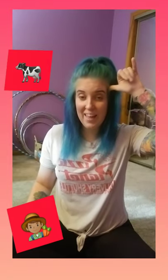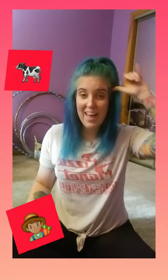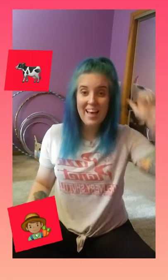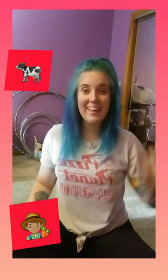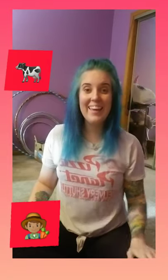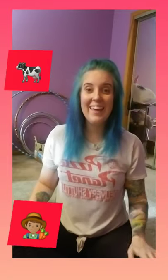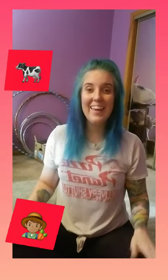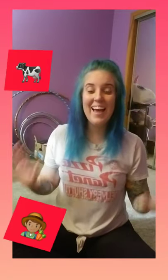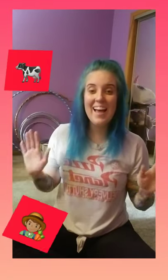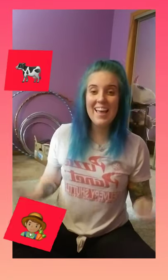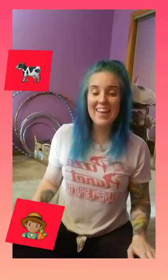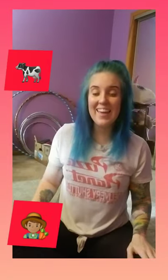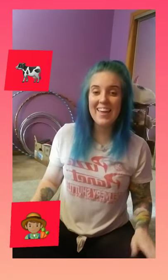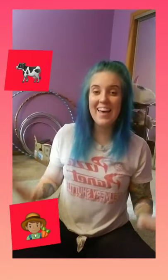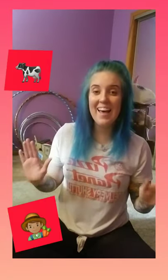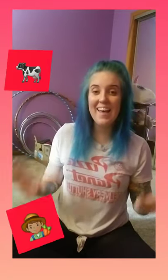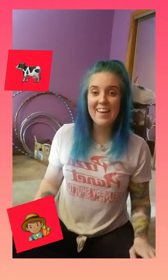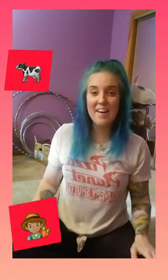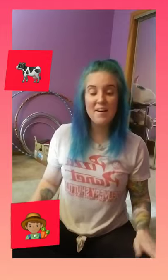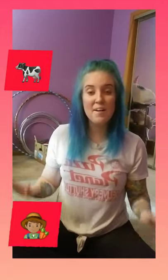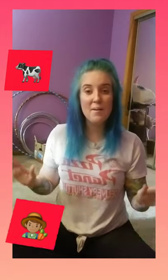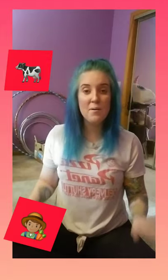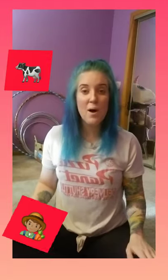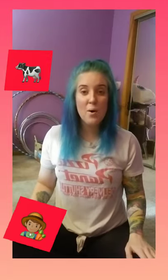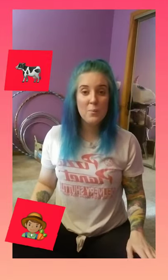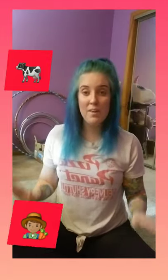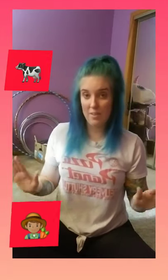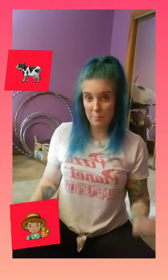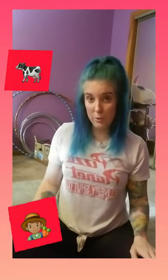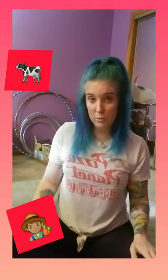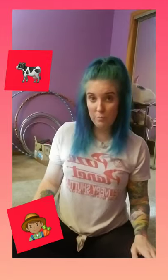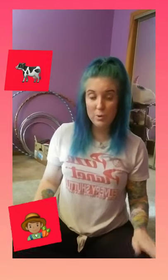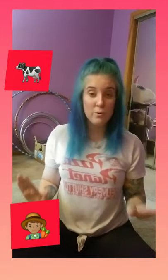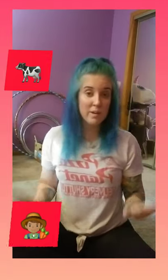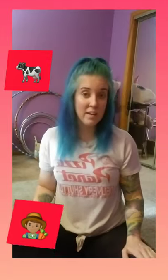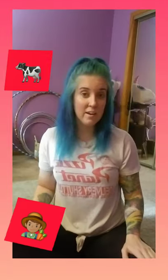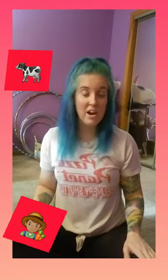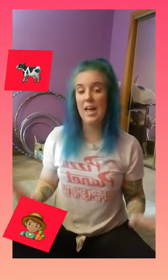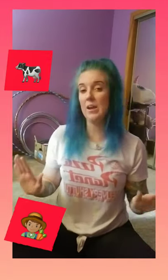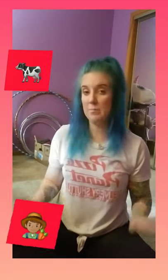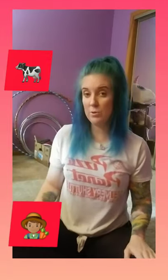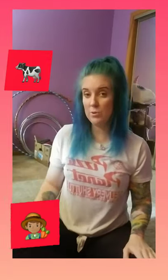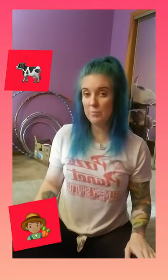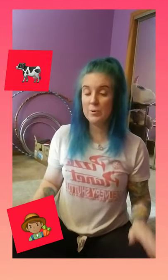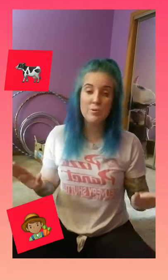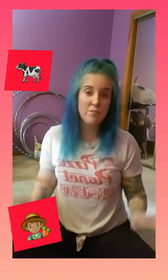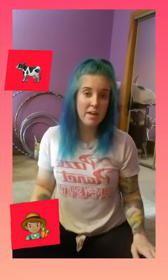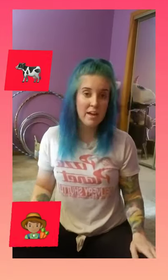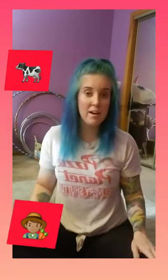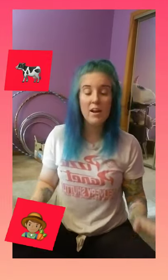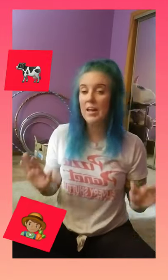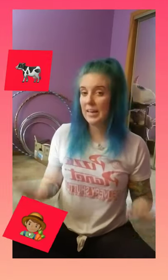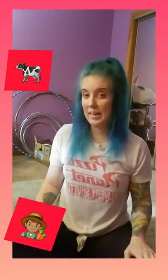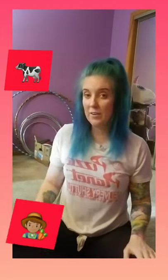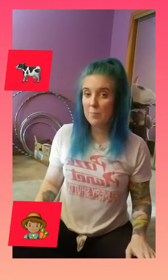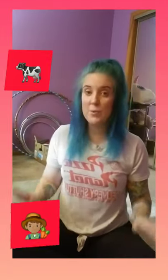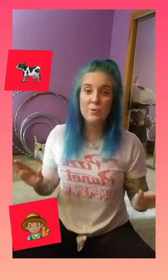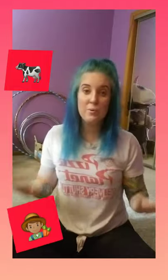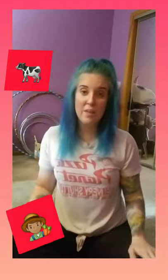E-I-E-I-O. With a moo moo here and a moo moo there. Here a moo, there